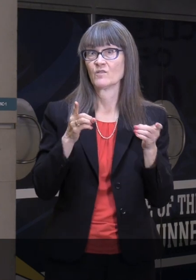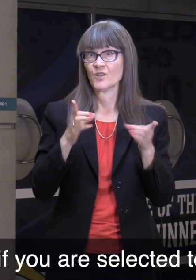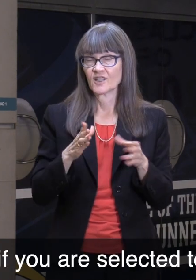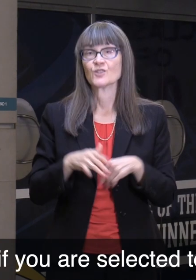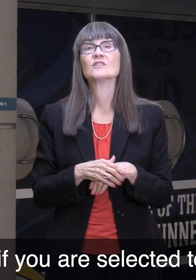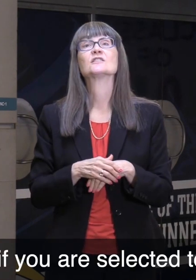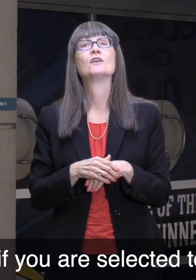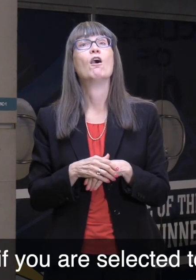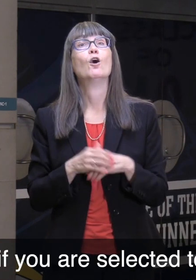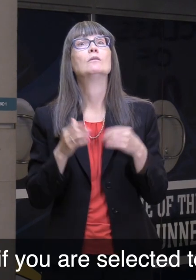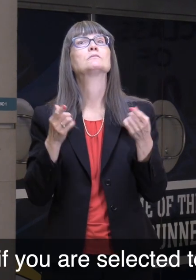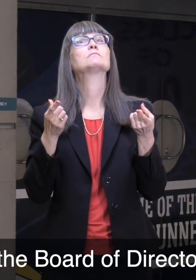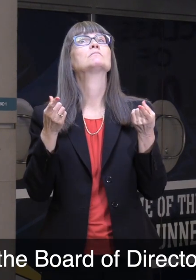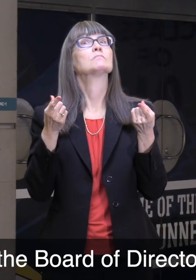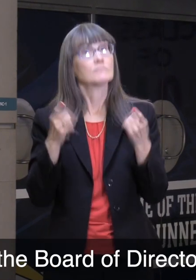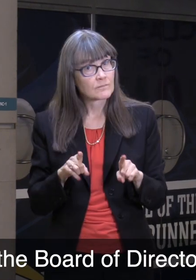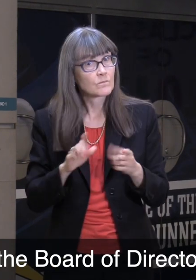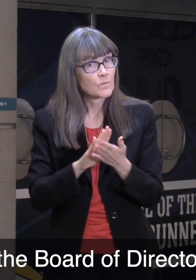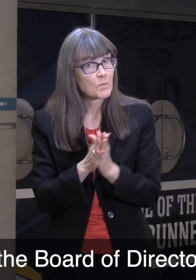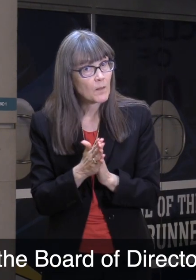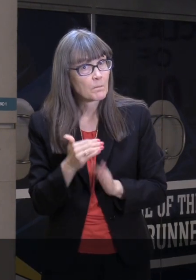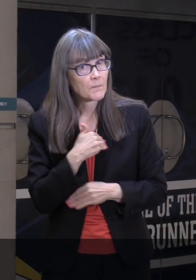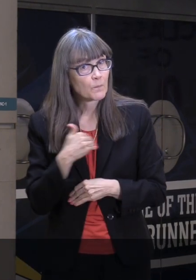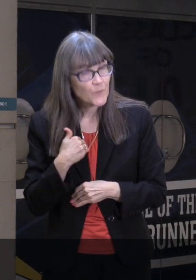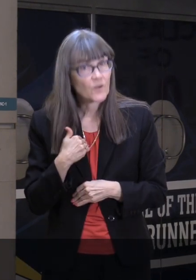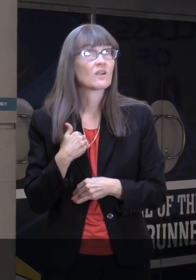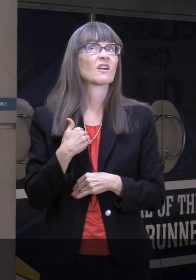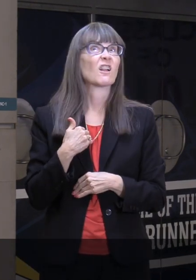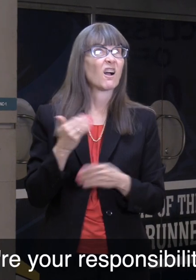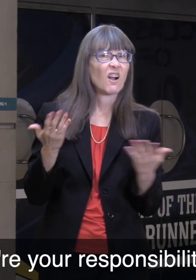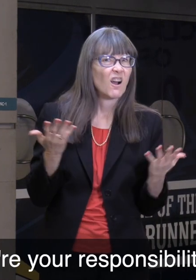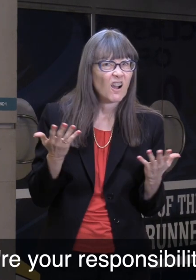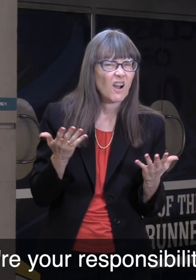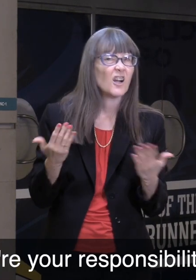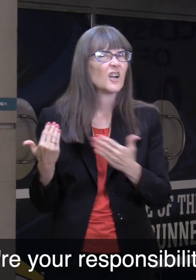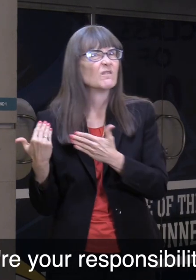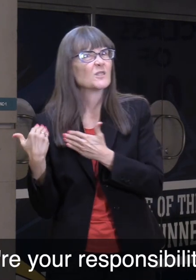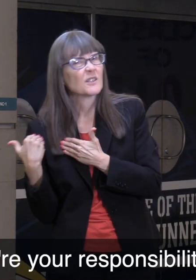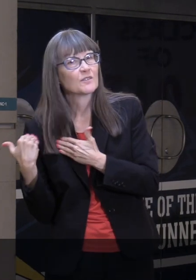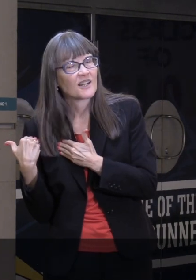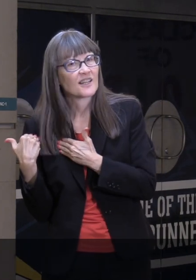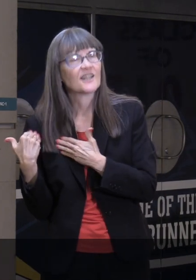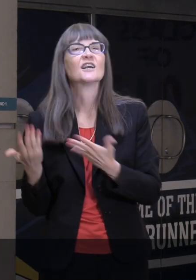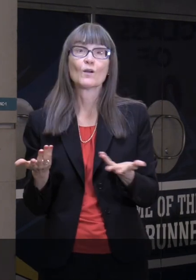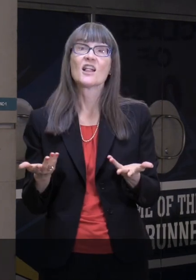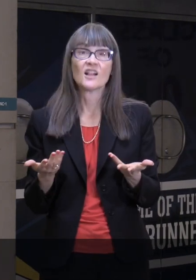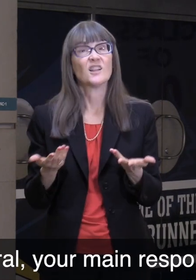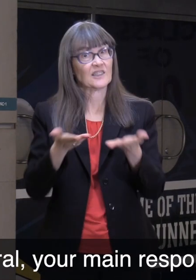And if you are selected to be on the Board of Directors, what are your responsibilities? In